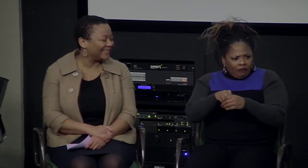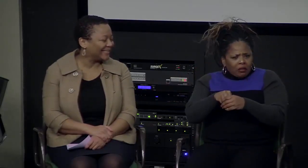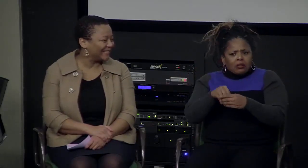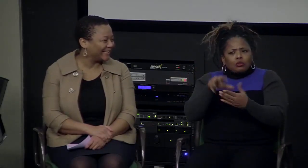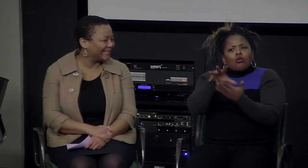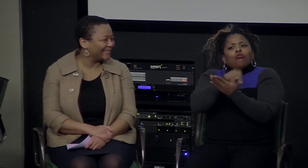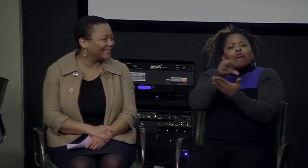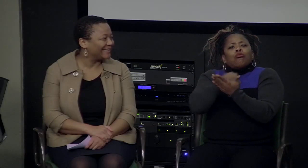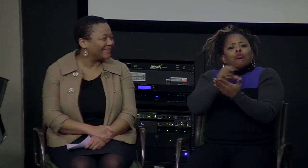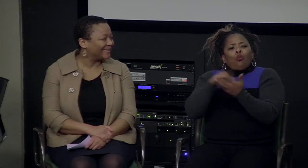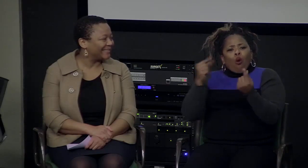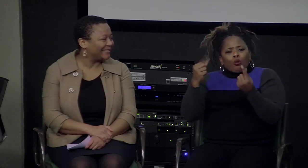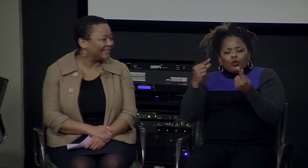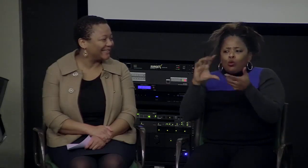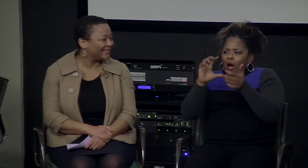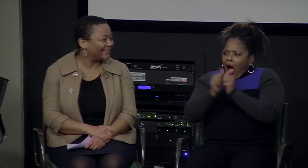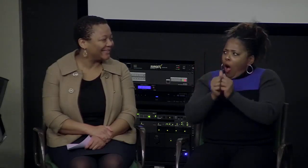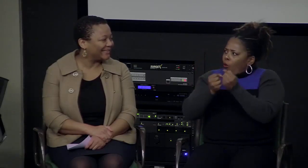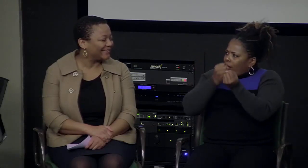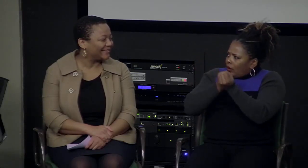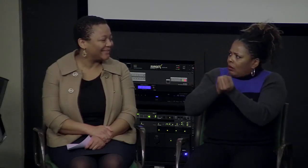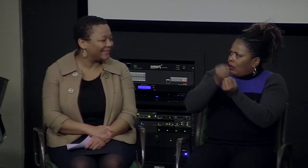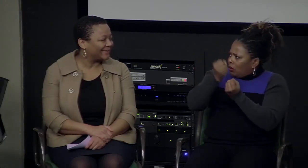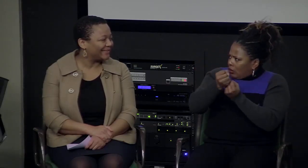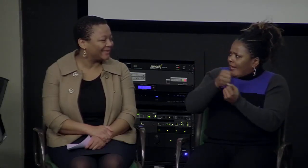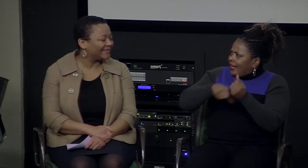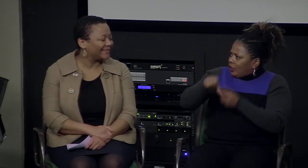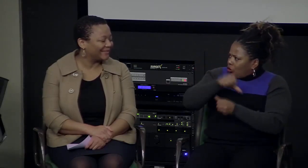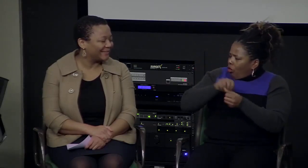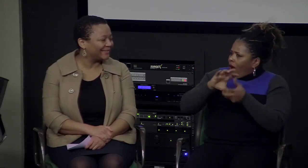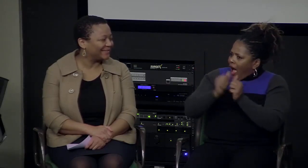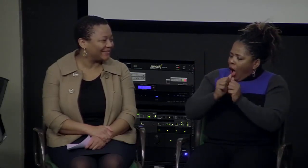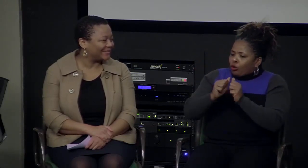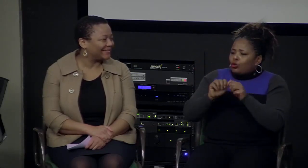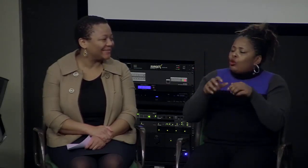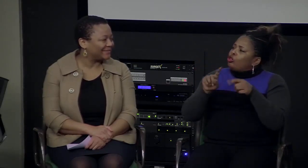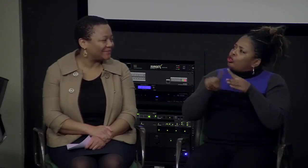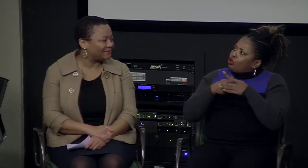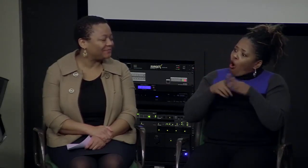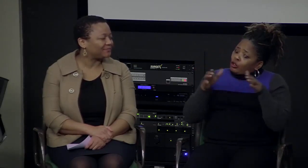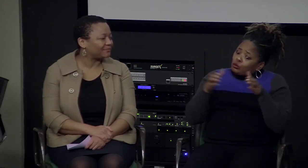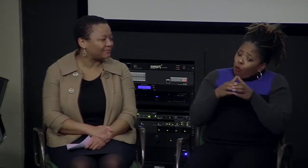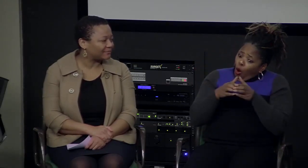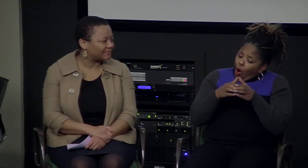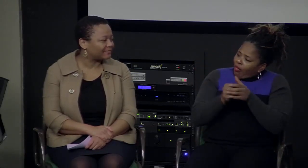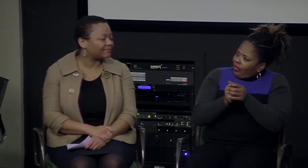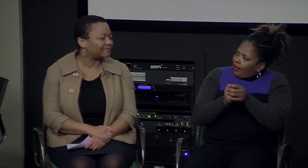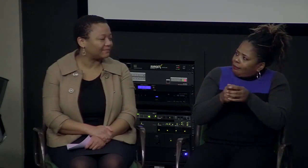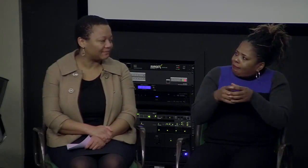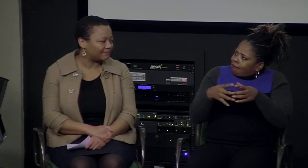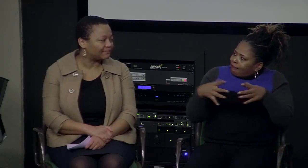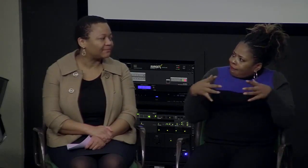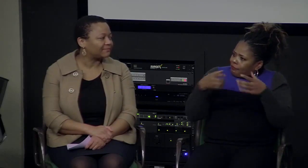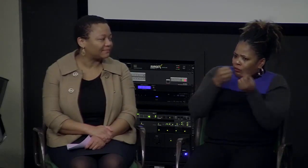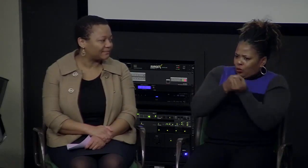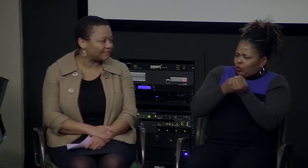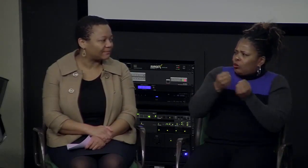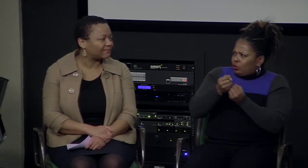That particular workshop, 45 deaf interpreters came talking about how you can all support each other, how you can work together, whether you form smaller